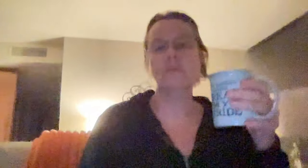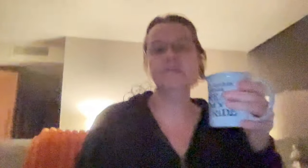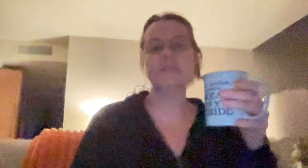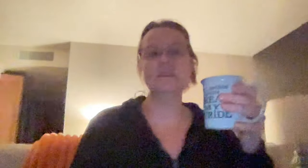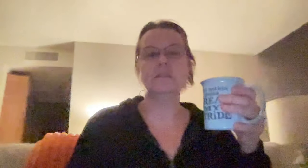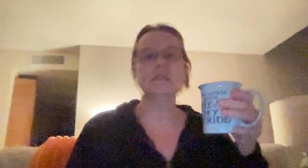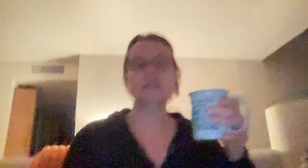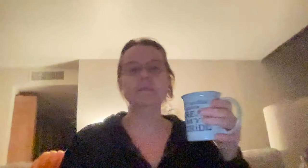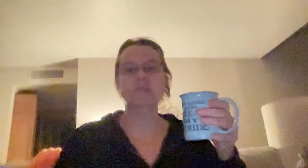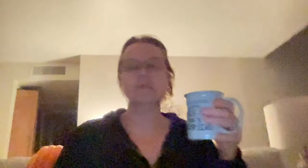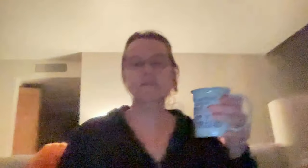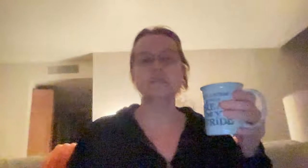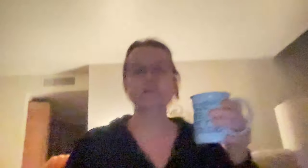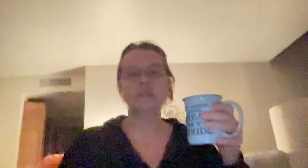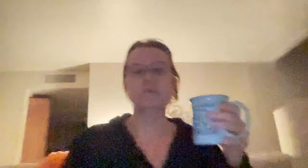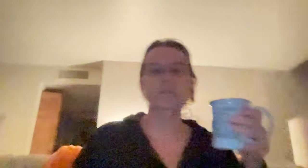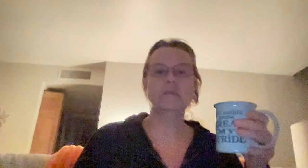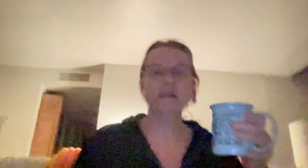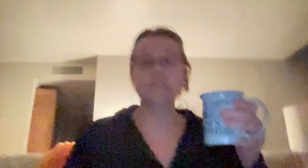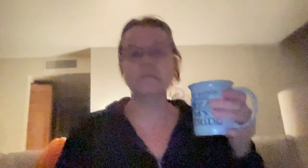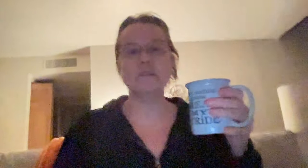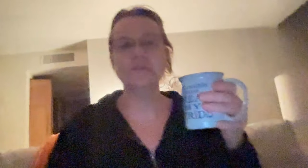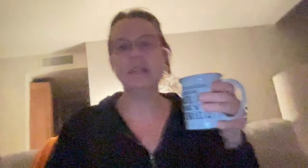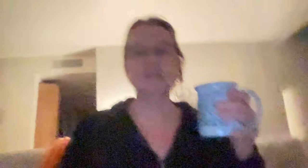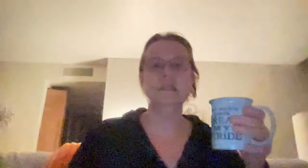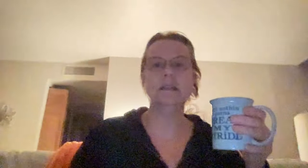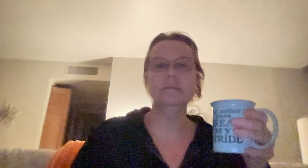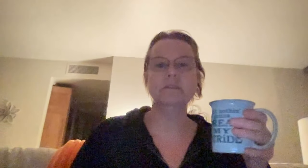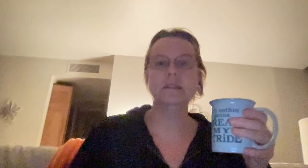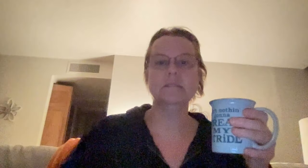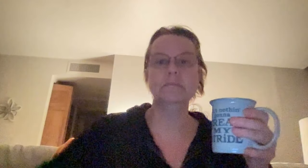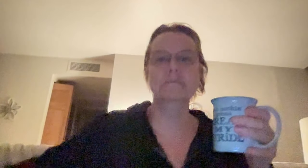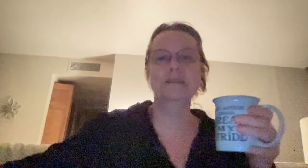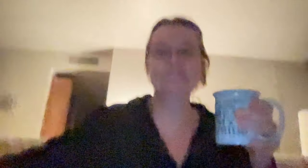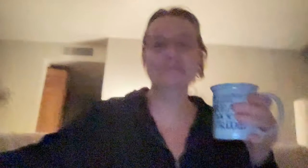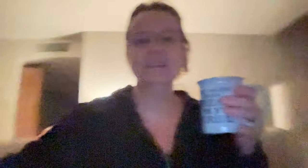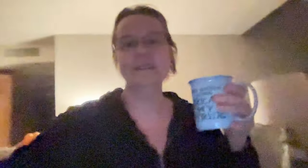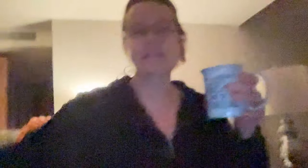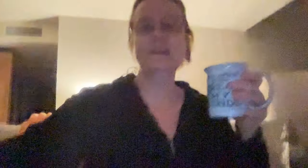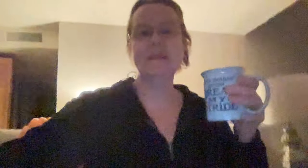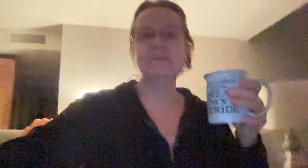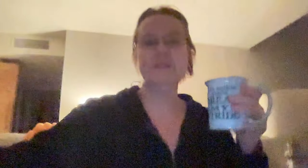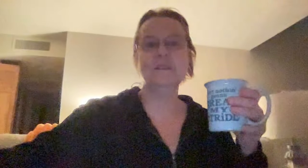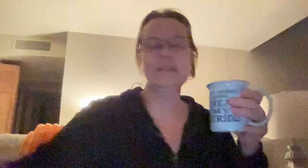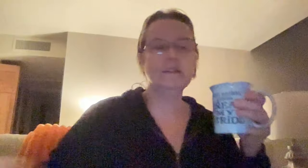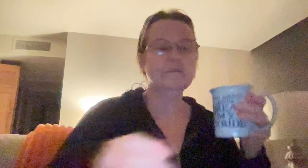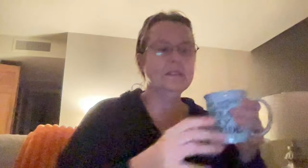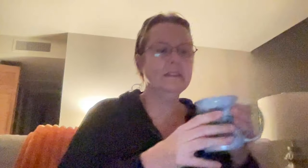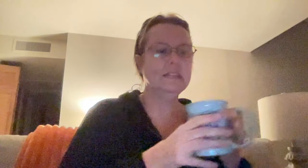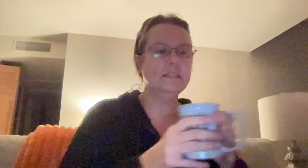it worked for some students. definitely worked for the students who were, had similar personality type. trying to, I'm on a pillow and I don't want the light